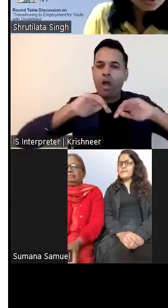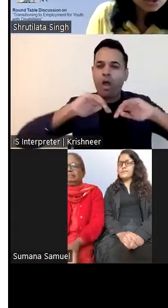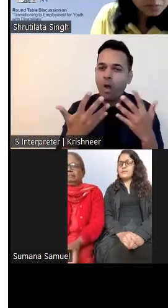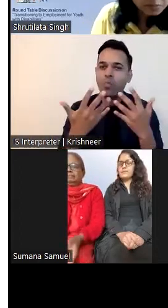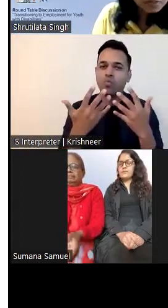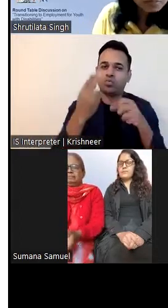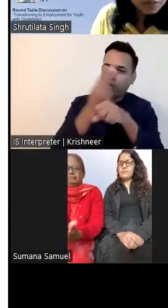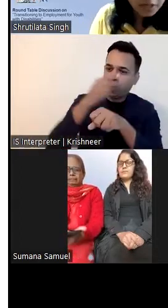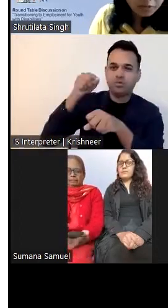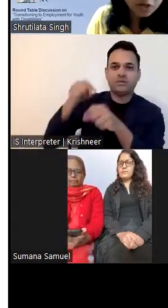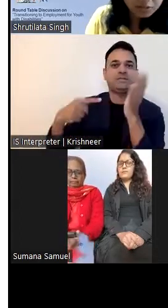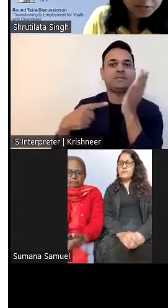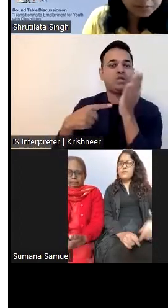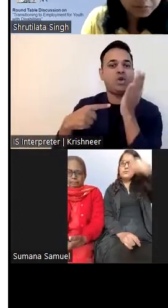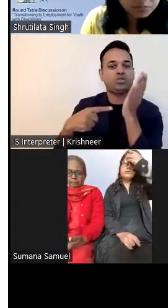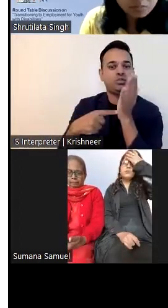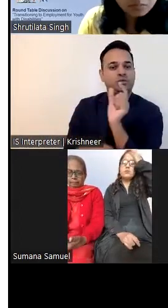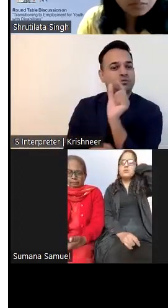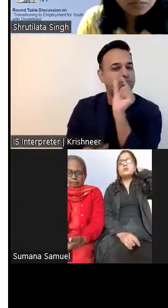need to be affordable.